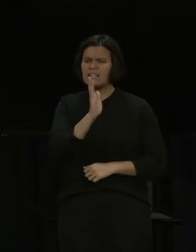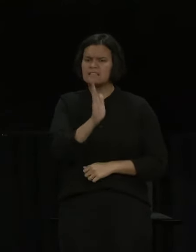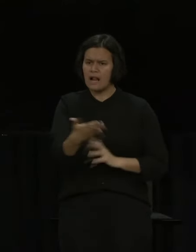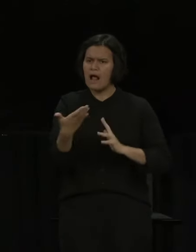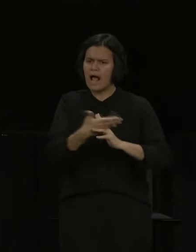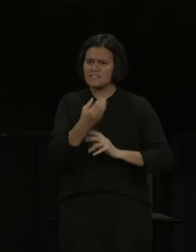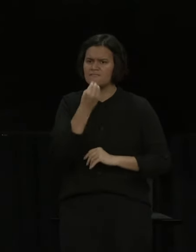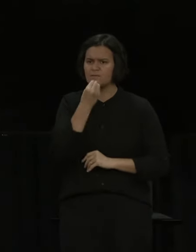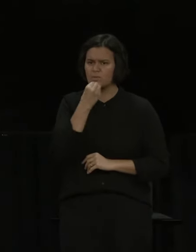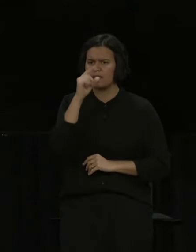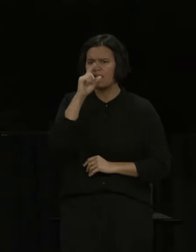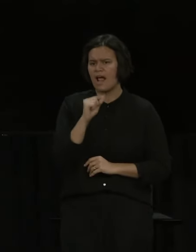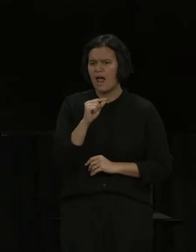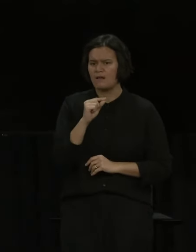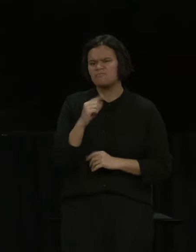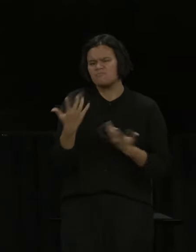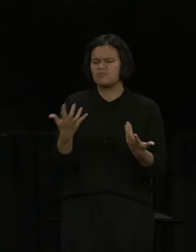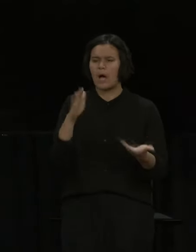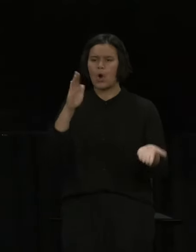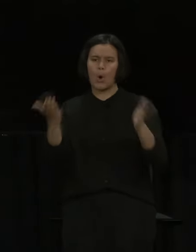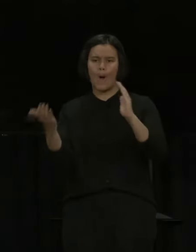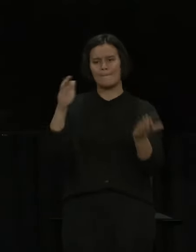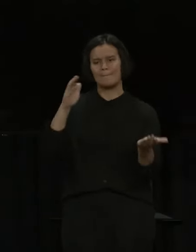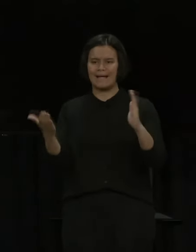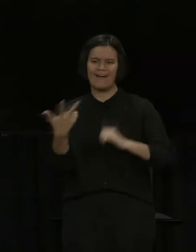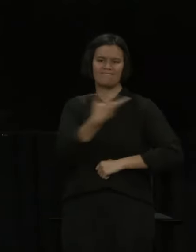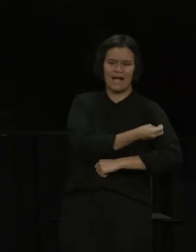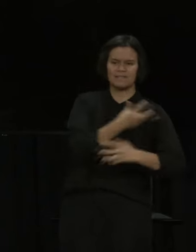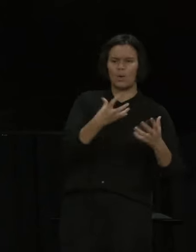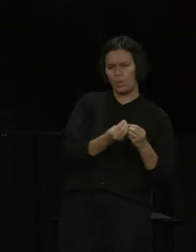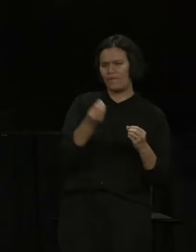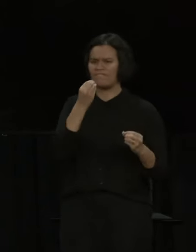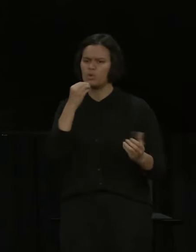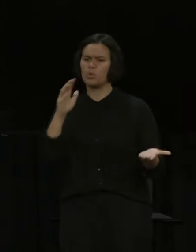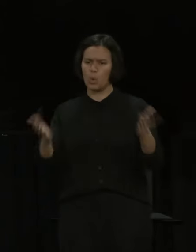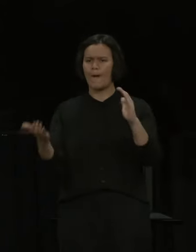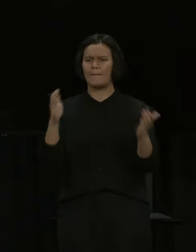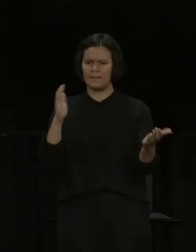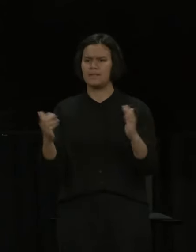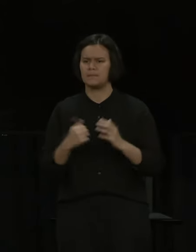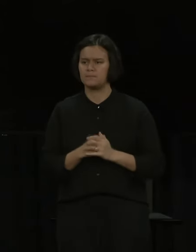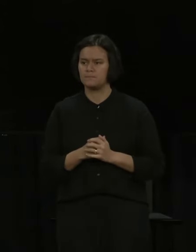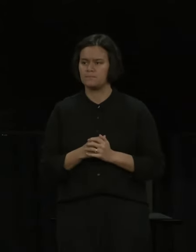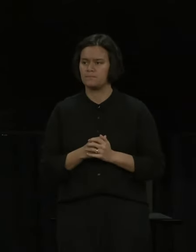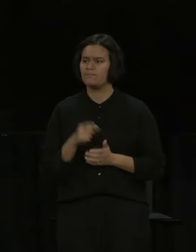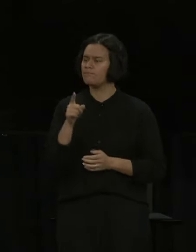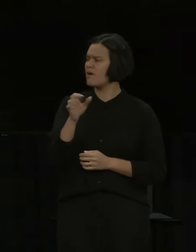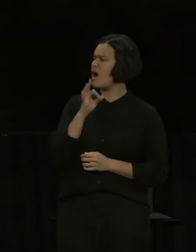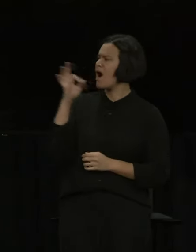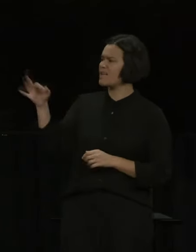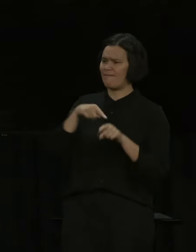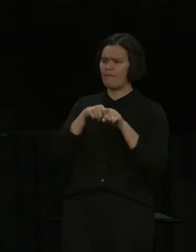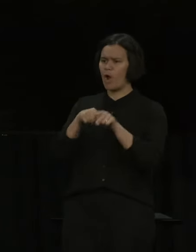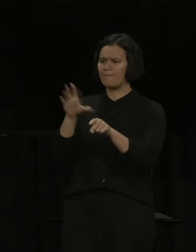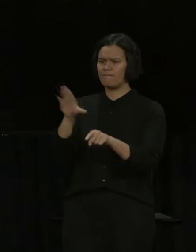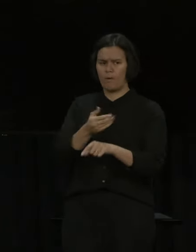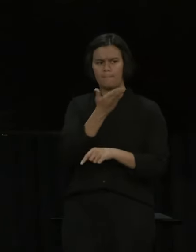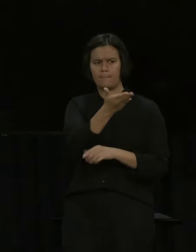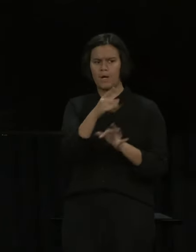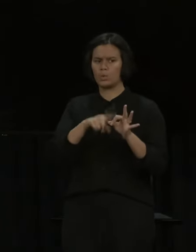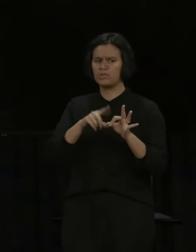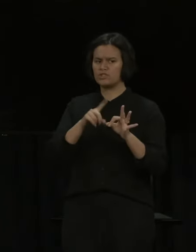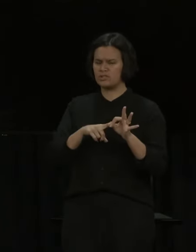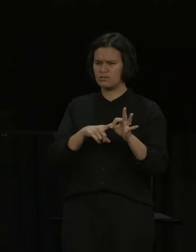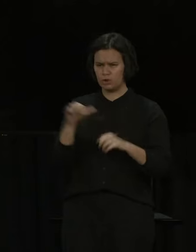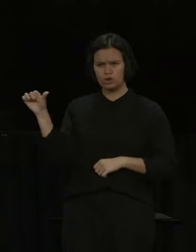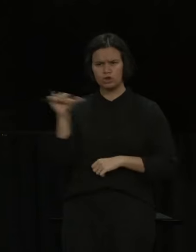can. I've got a question sorry just a follow though on looking wise has there been any consideration to give Minister Hennady his own